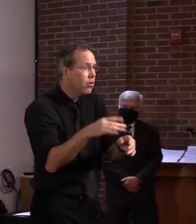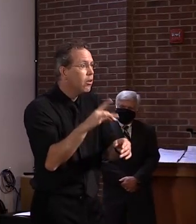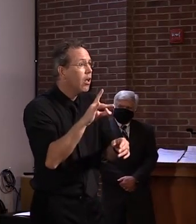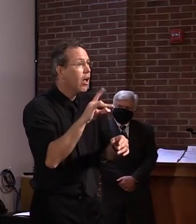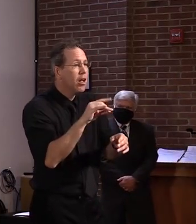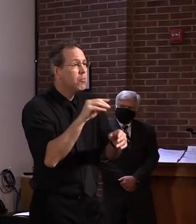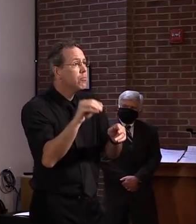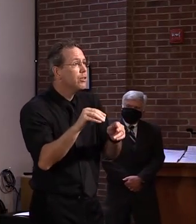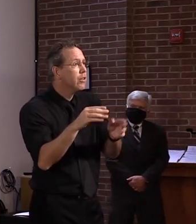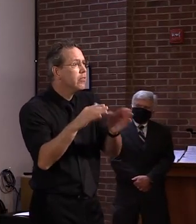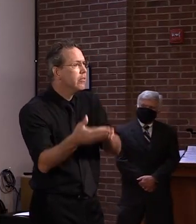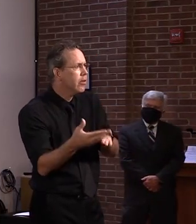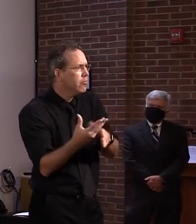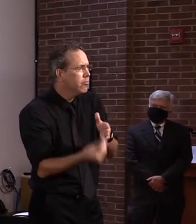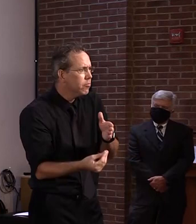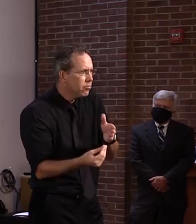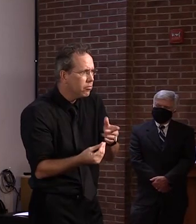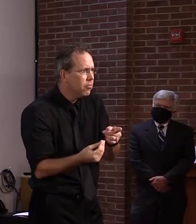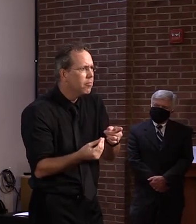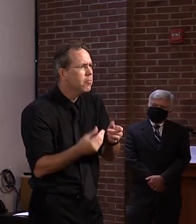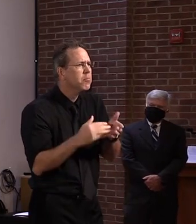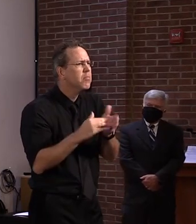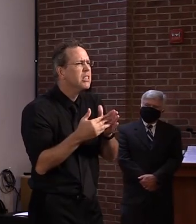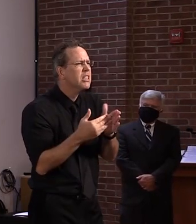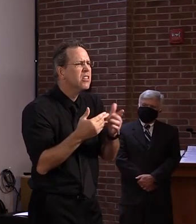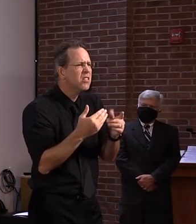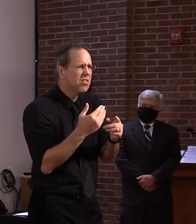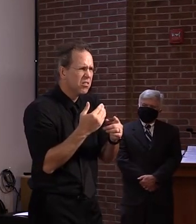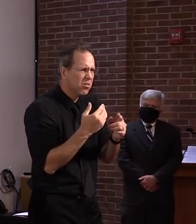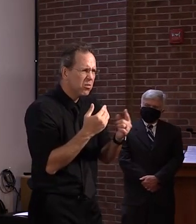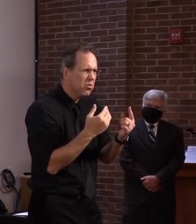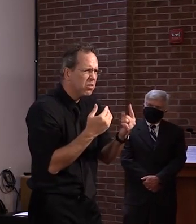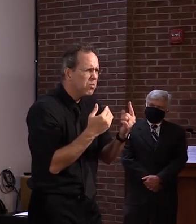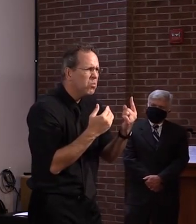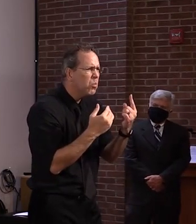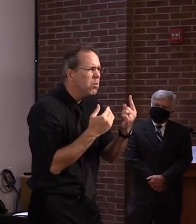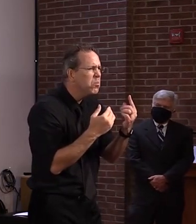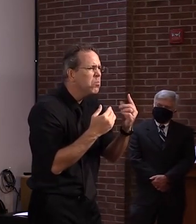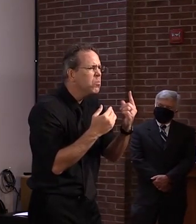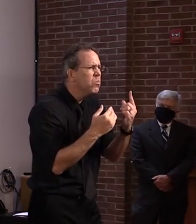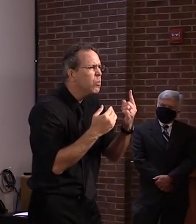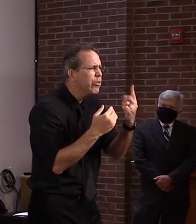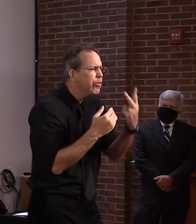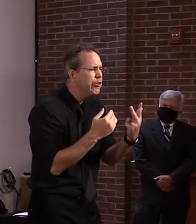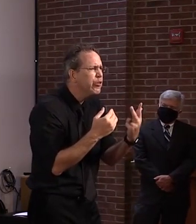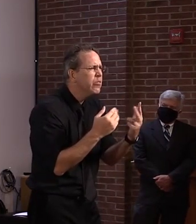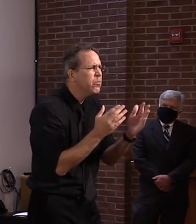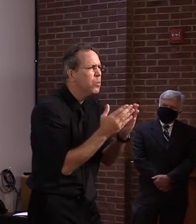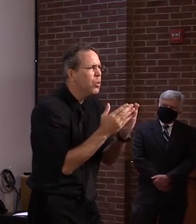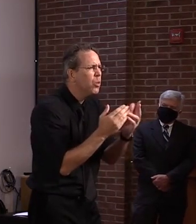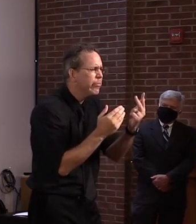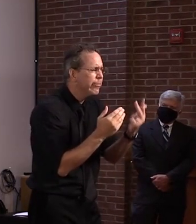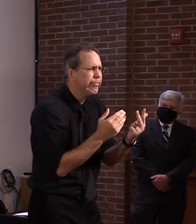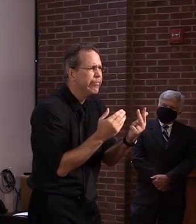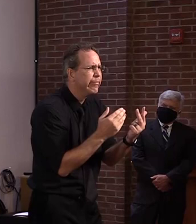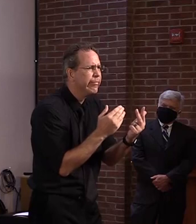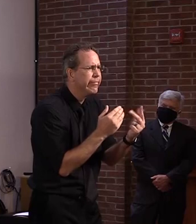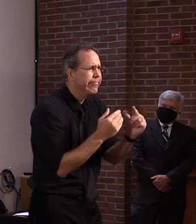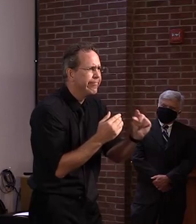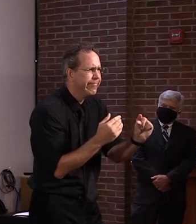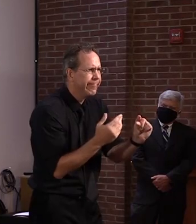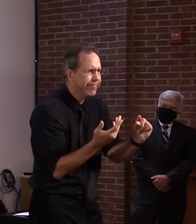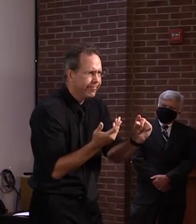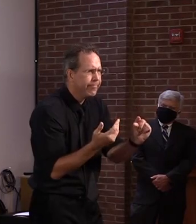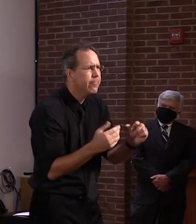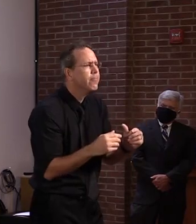reduction. Which sounds much more impressive than the absolute difference between